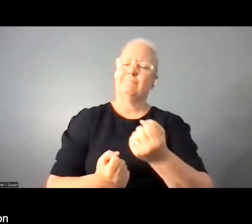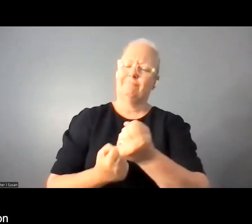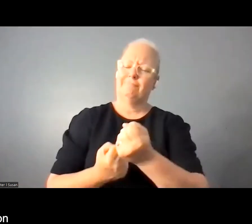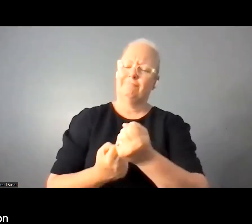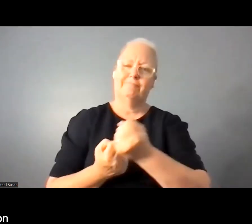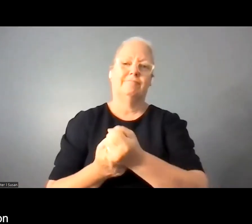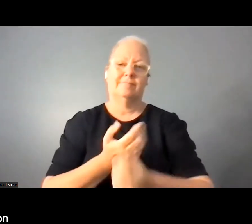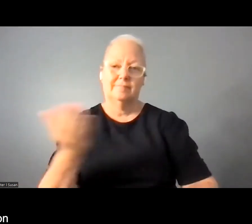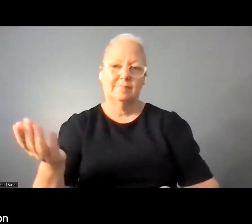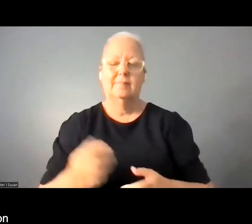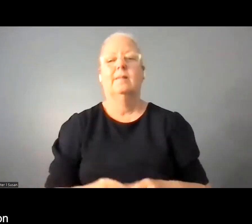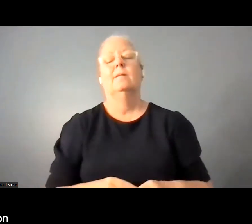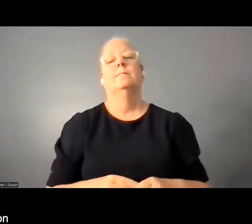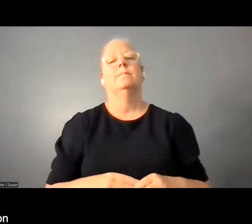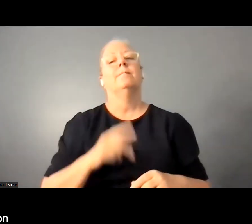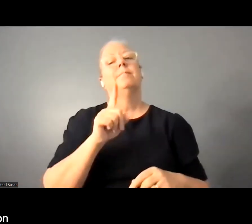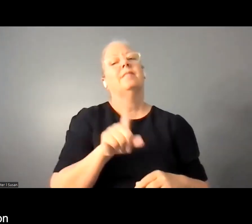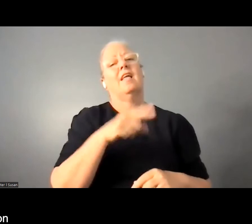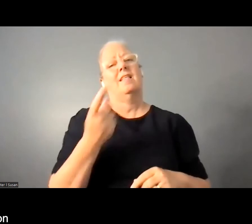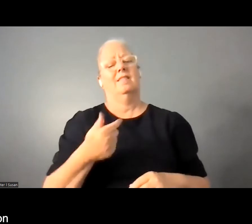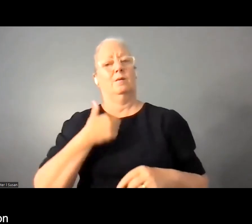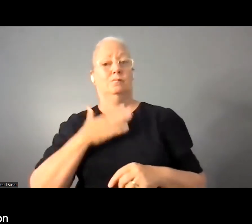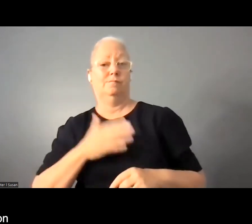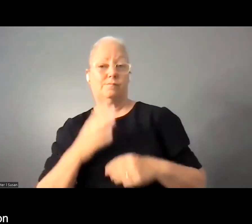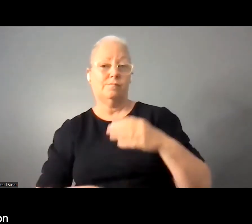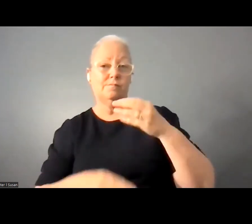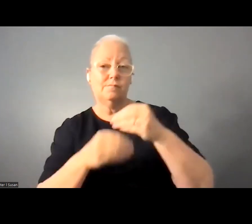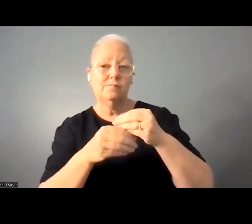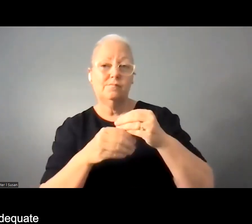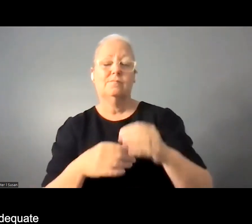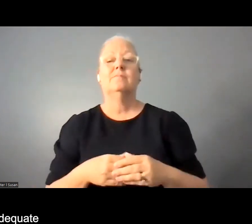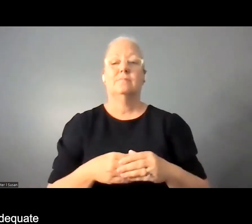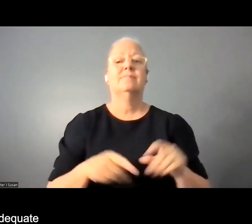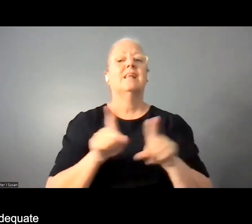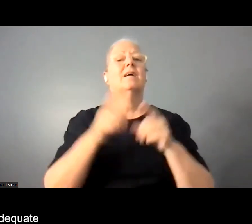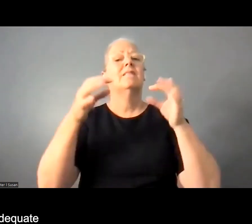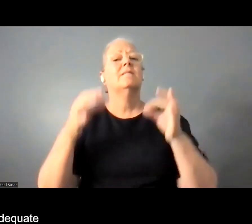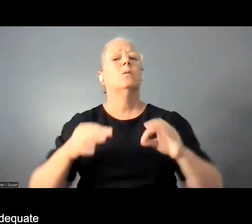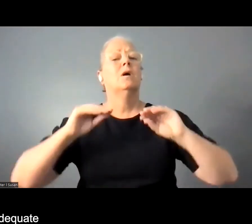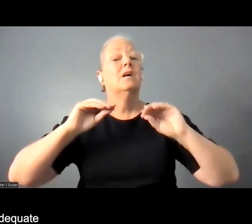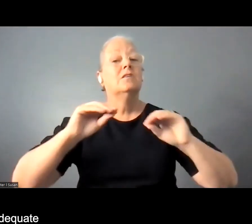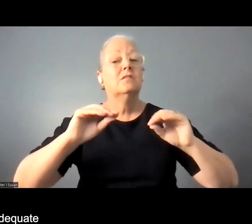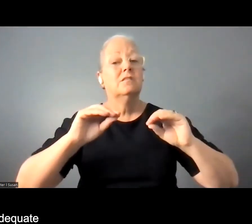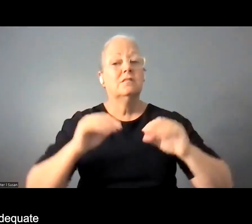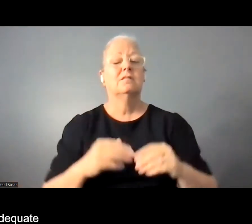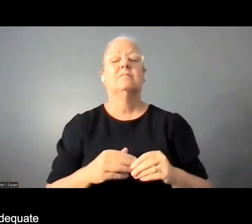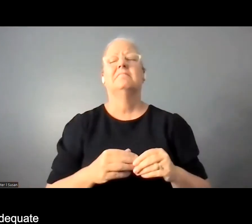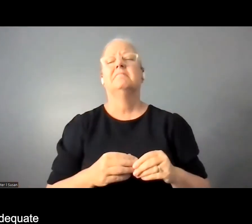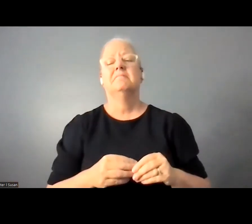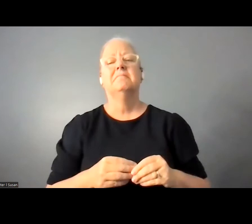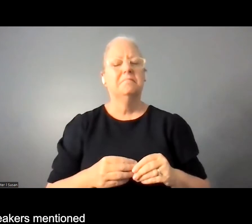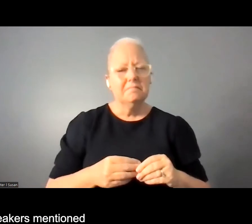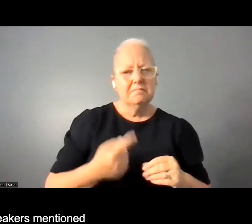things in addition to formal and or even informal education is the lack of adequate vocational